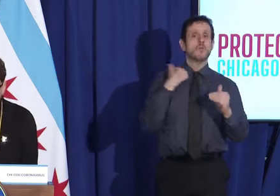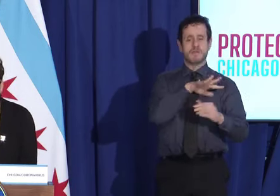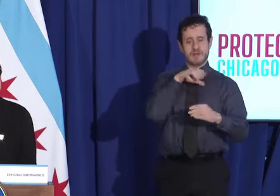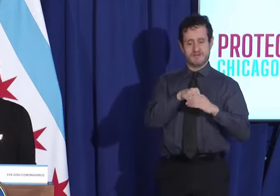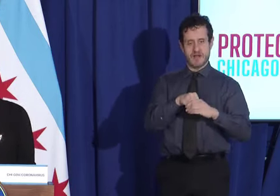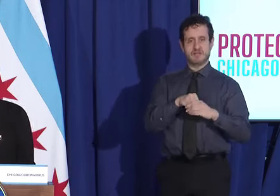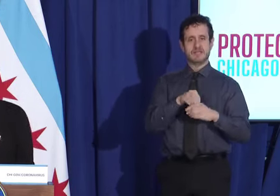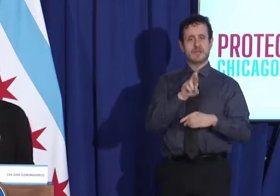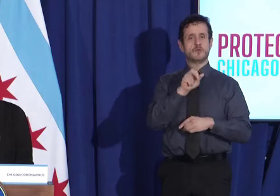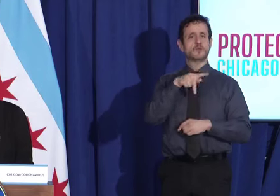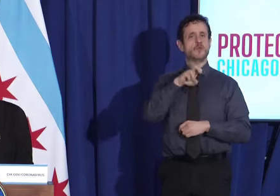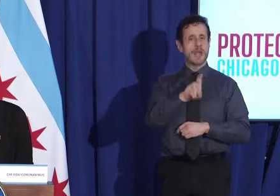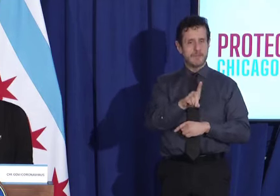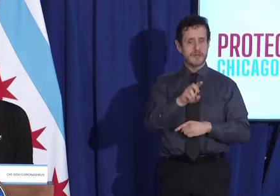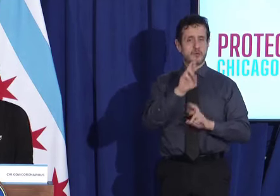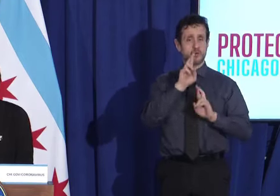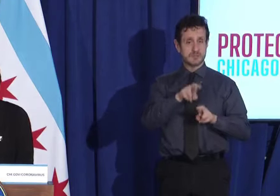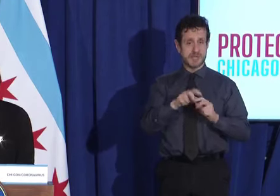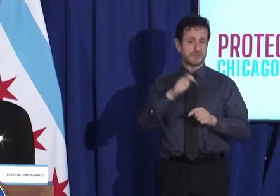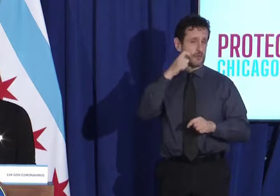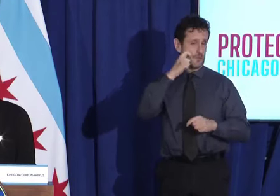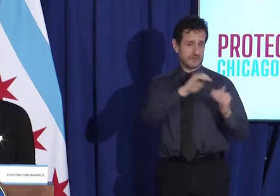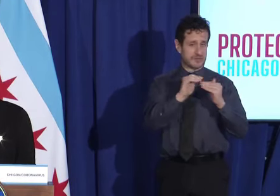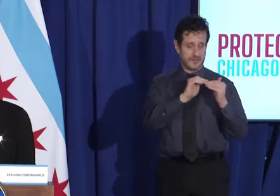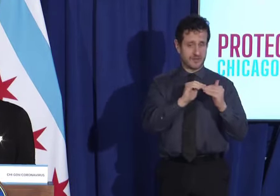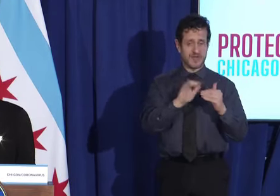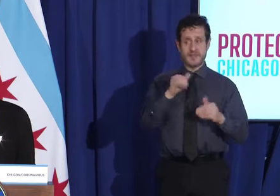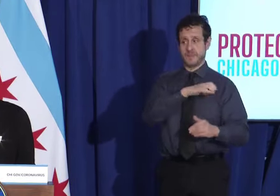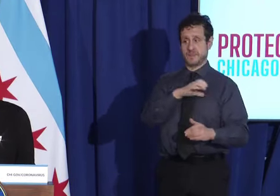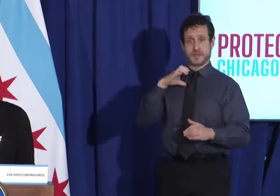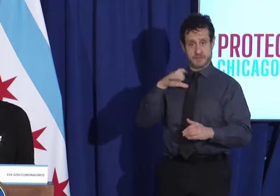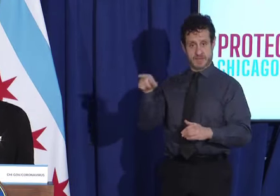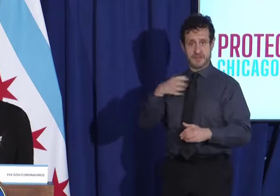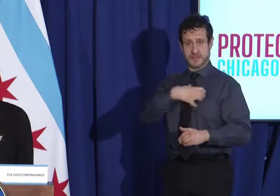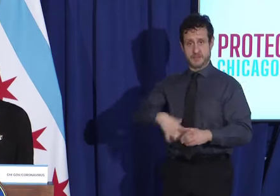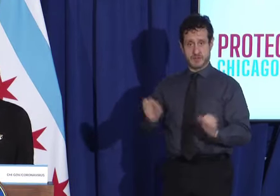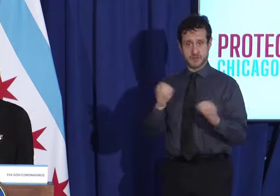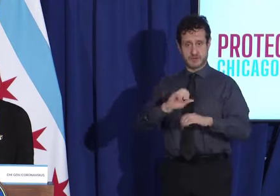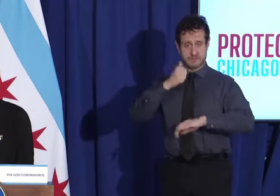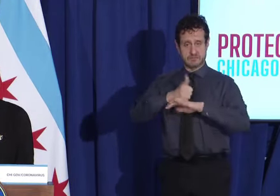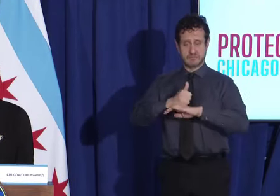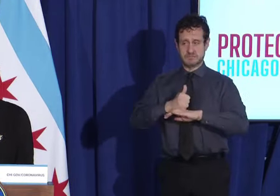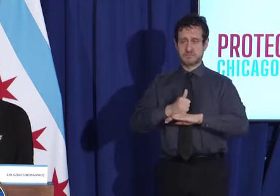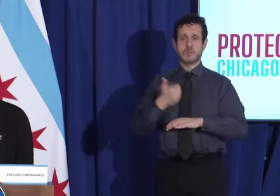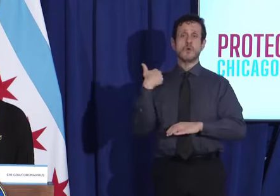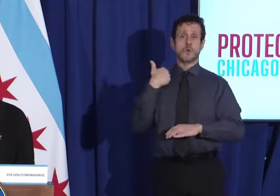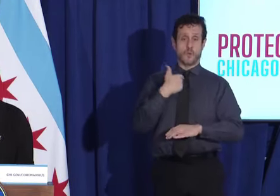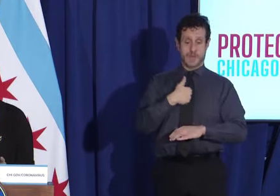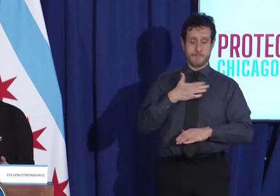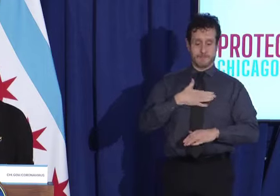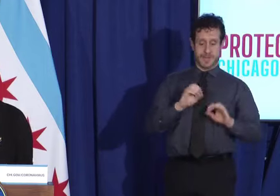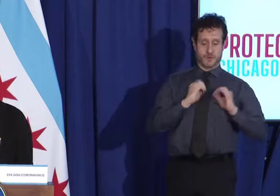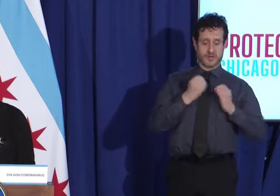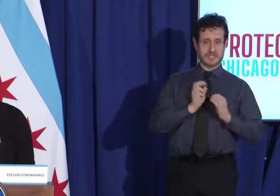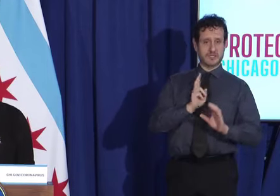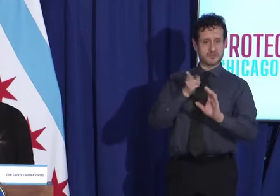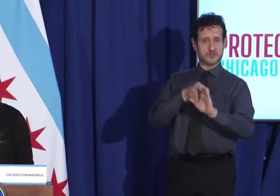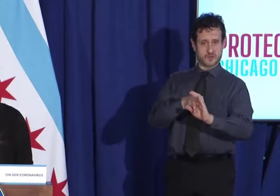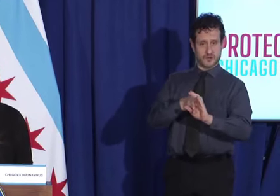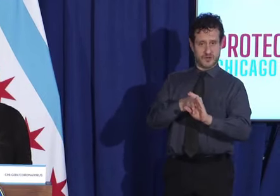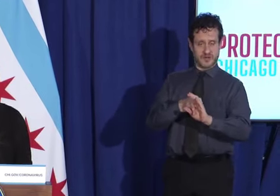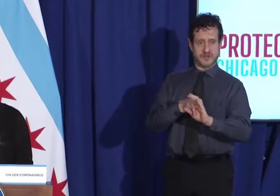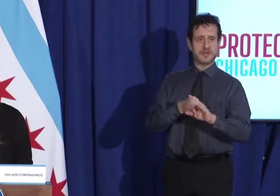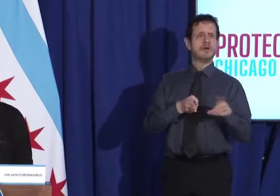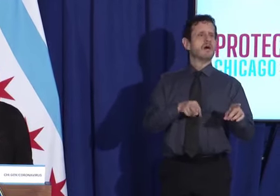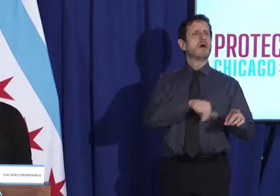March. This is a committee convened by the mayor's office where we join other community